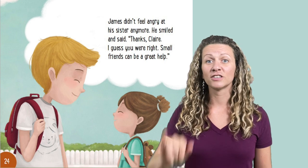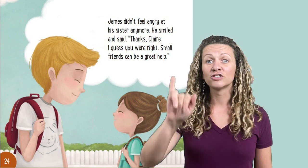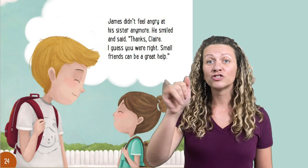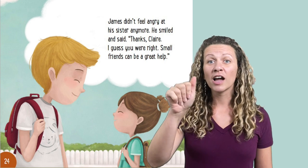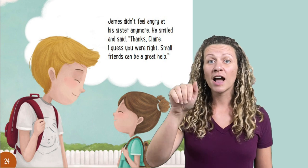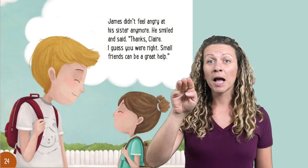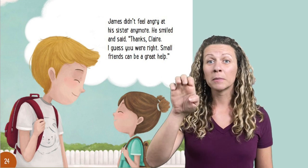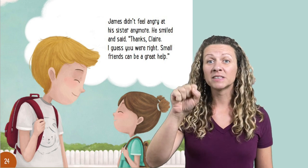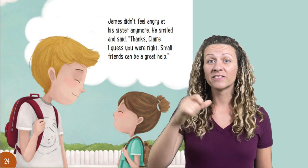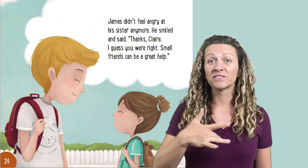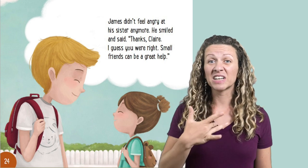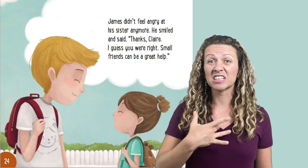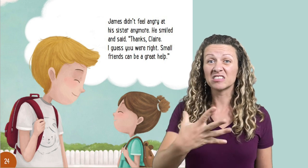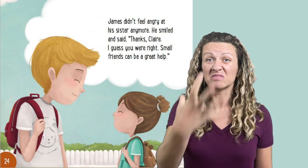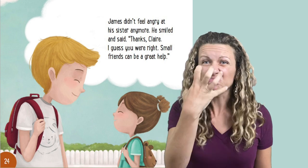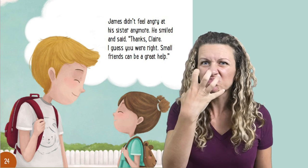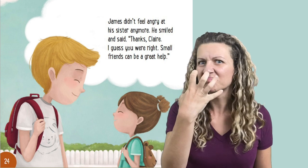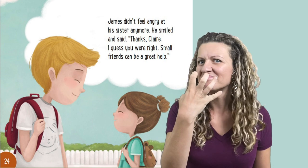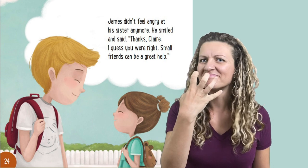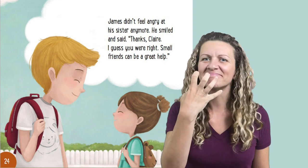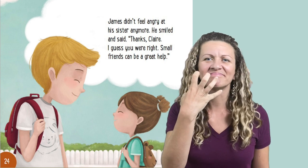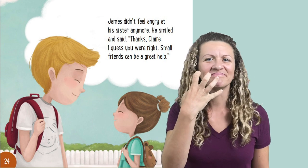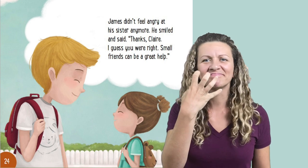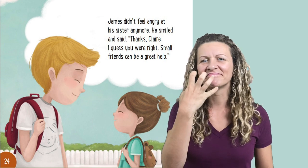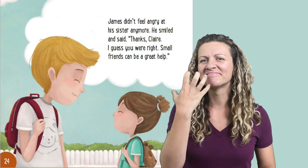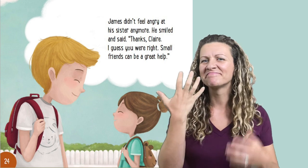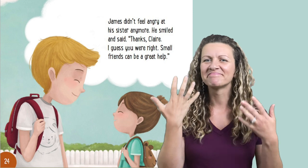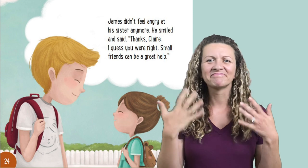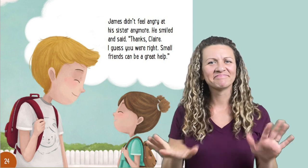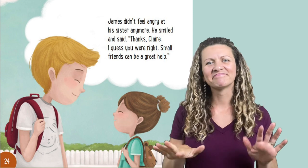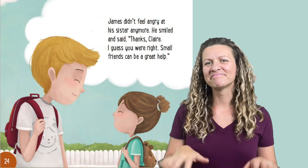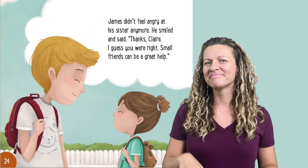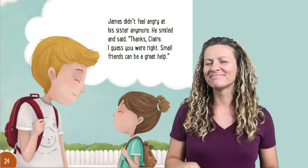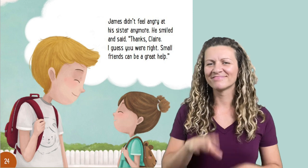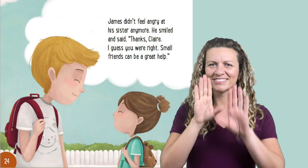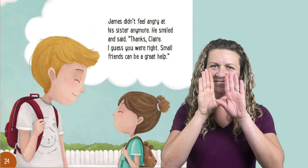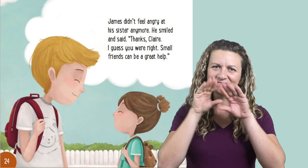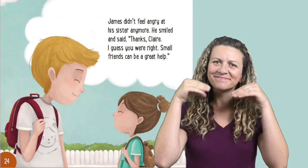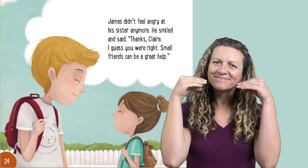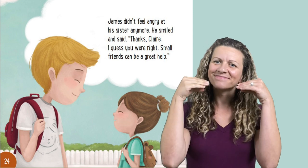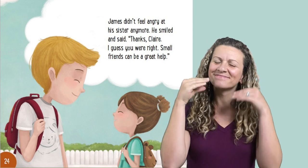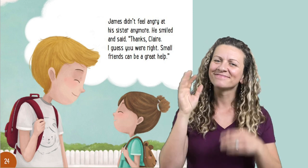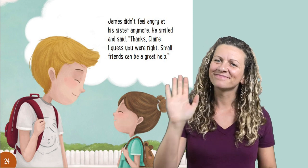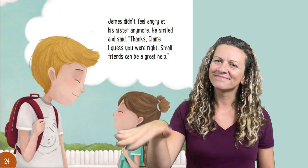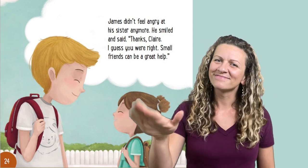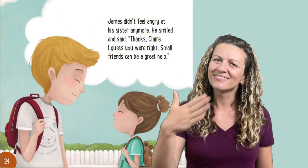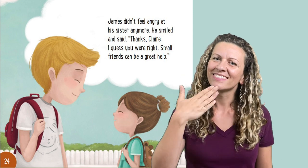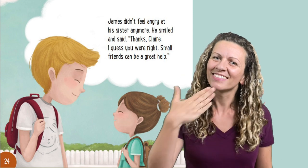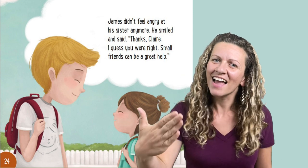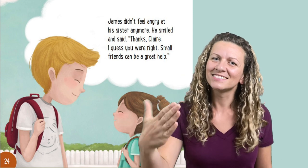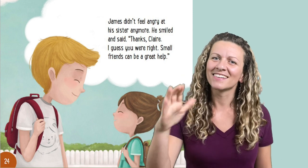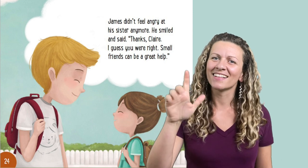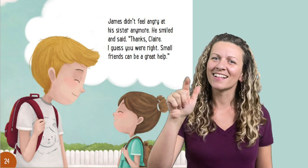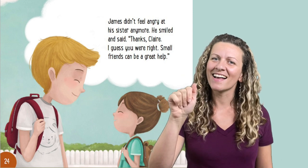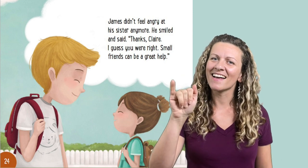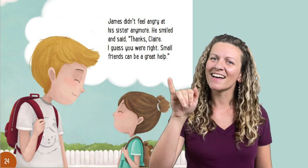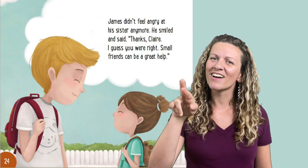James didn't feel angry at his sister anymore. He smiled and said, thanks, Claire.